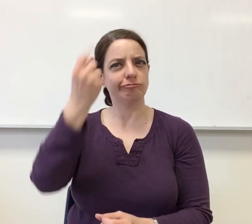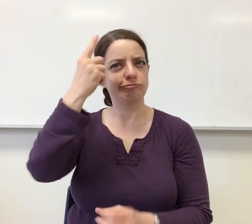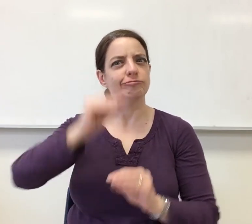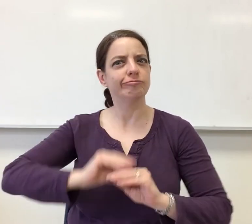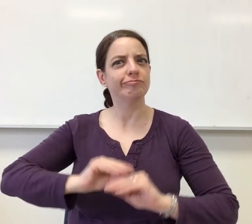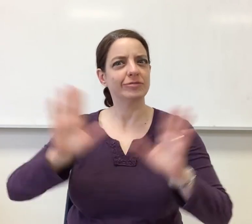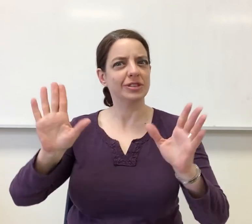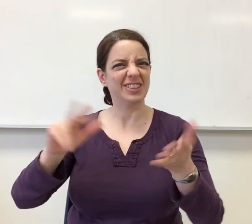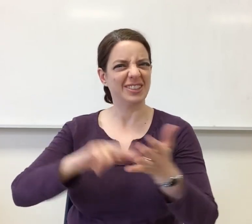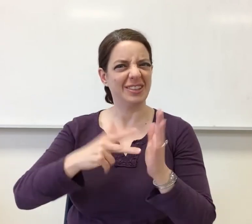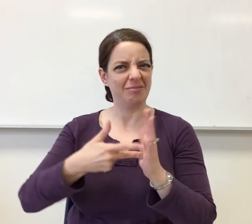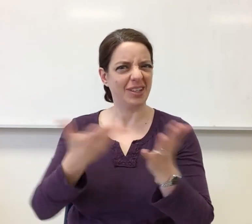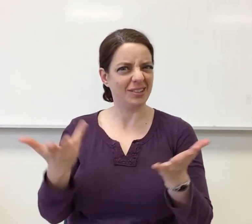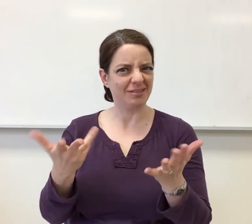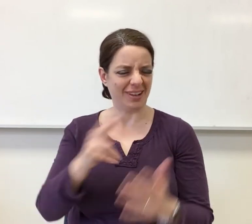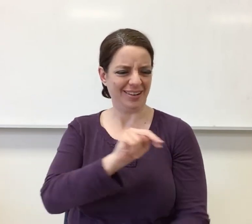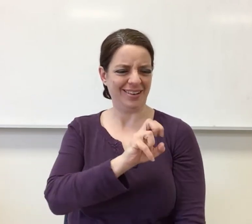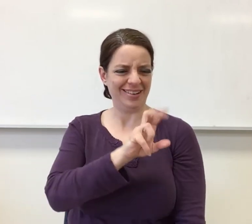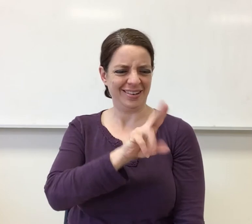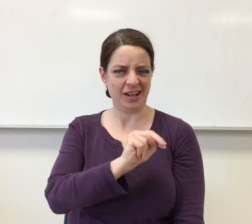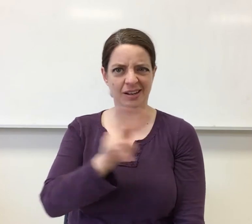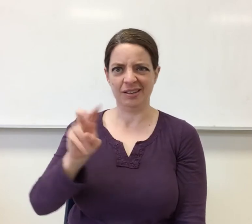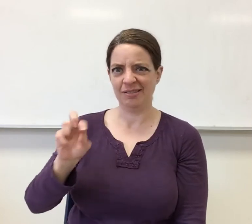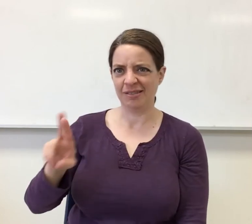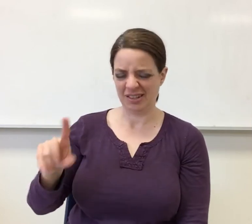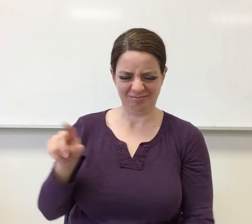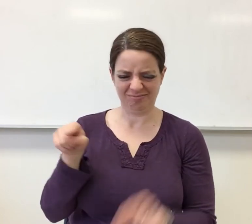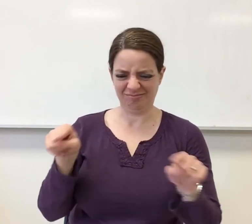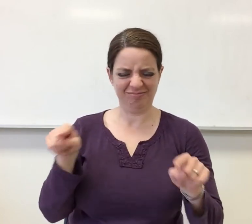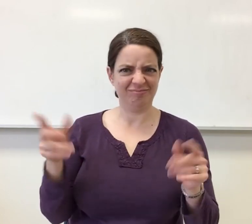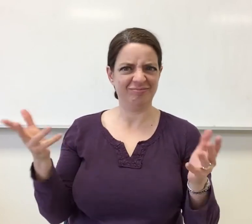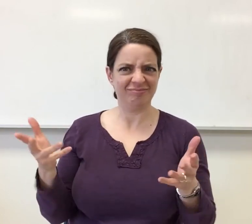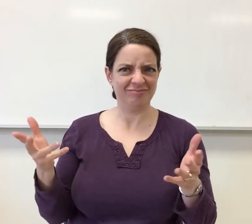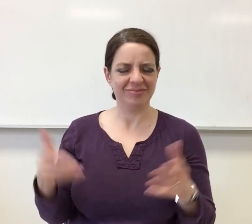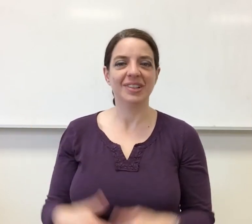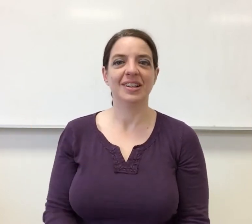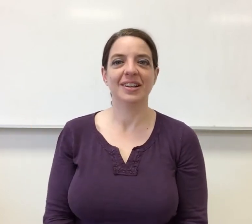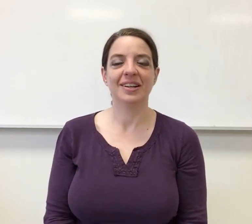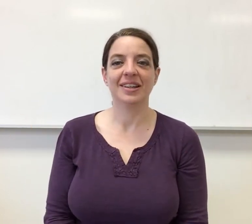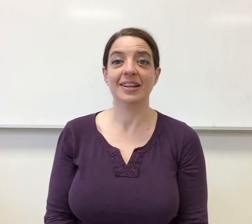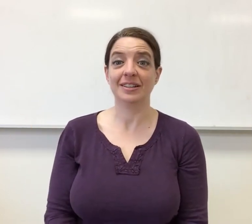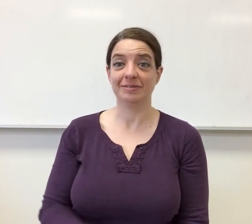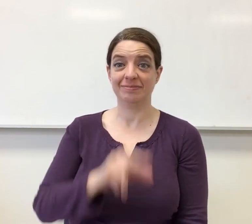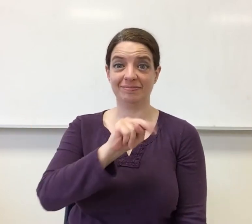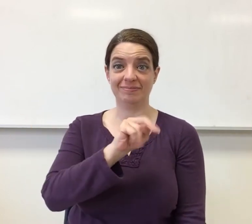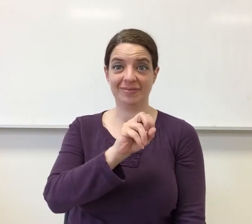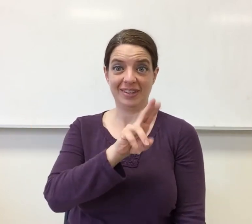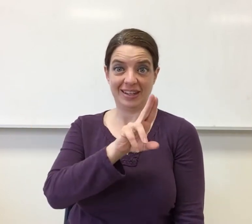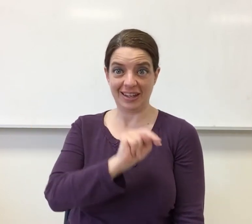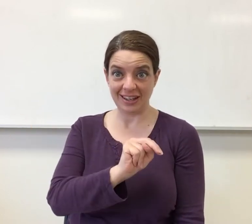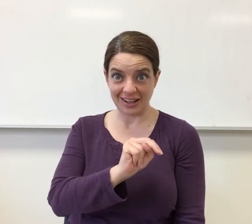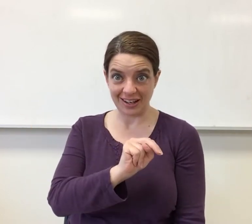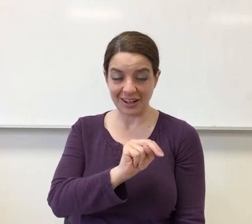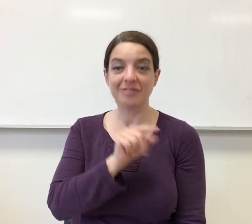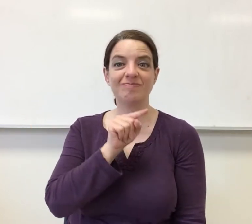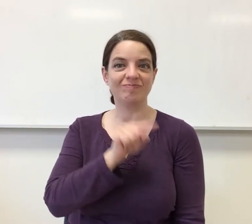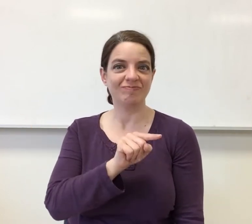Let's make sure we're really clear and have an understanding of what a noun and a verb are really all about. A noun